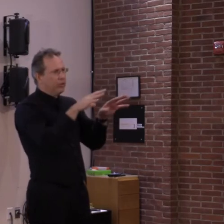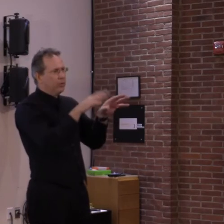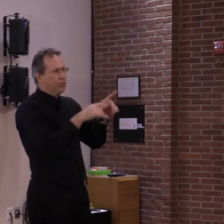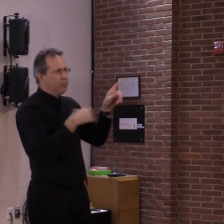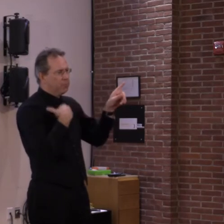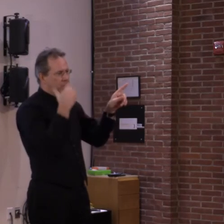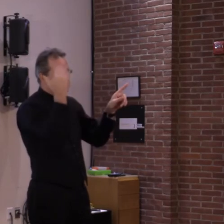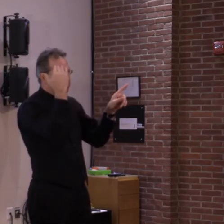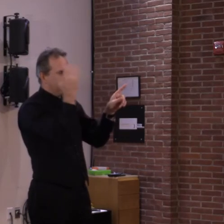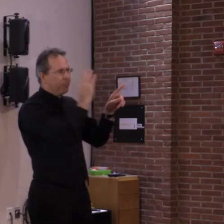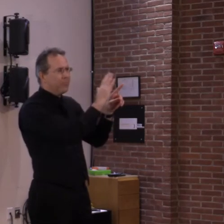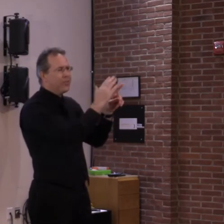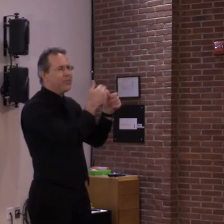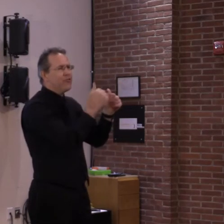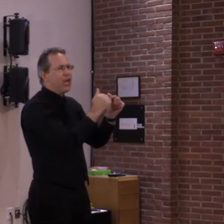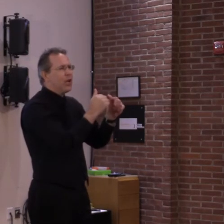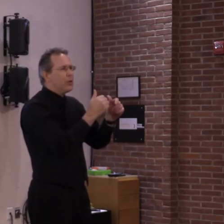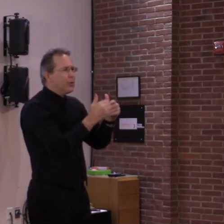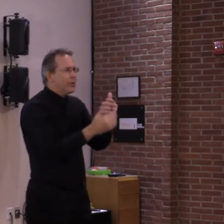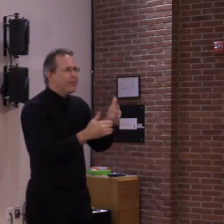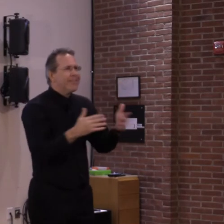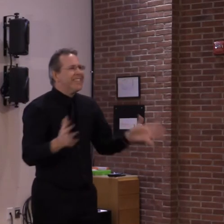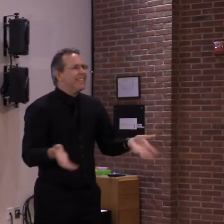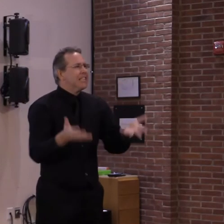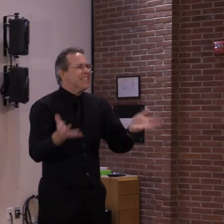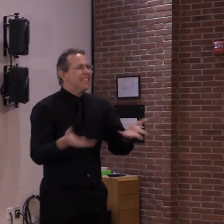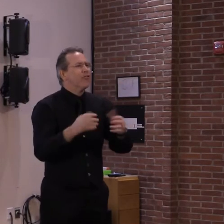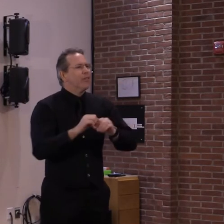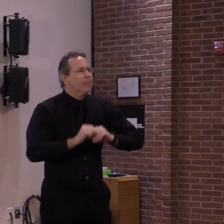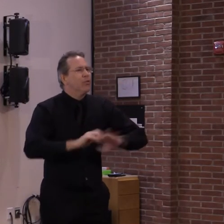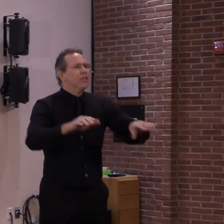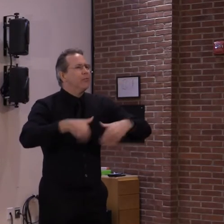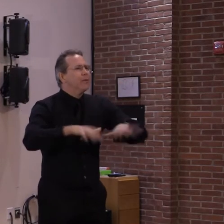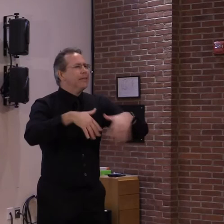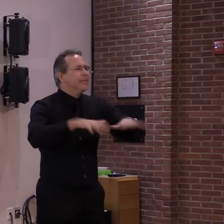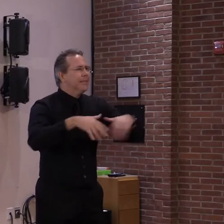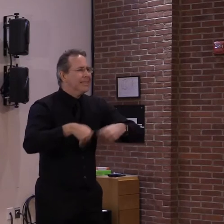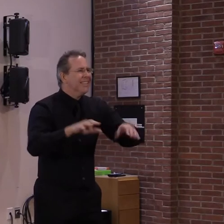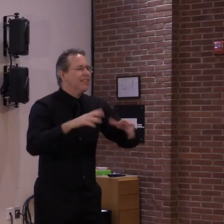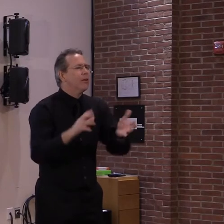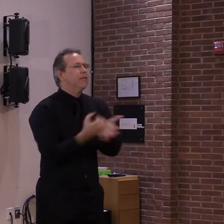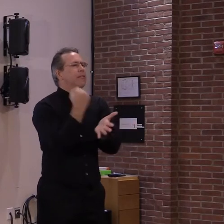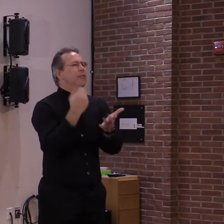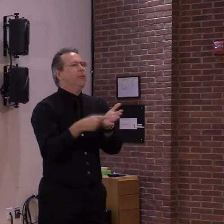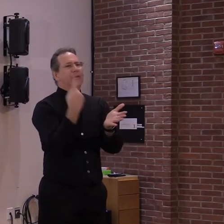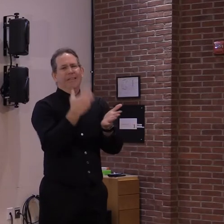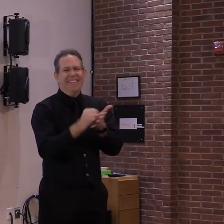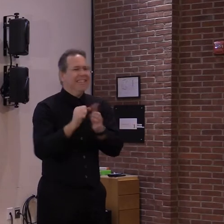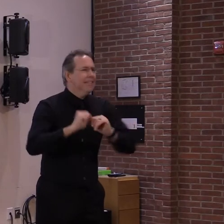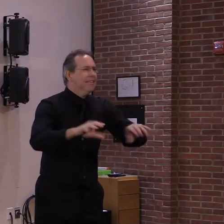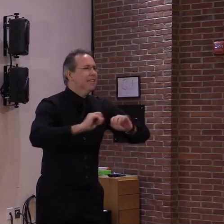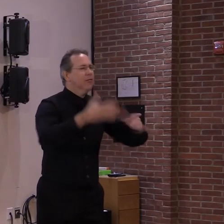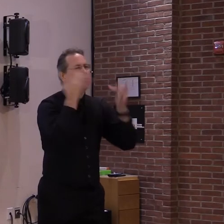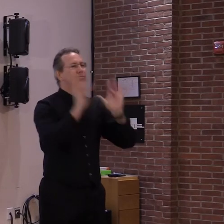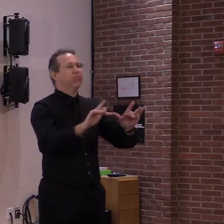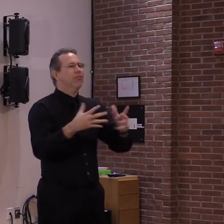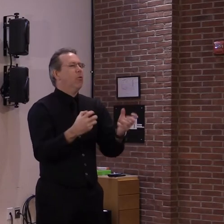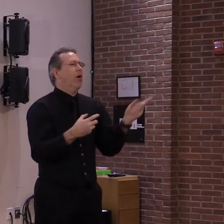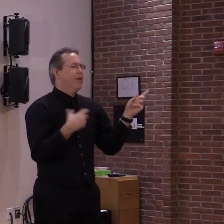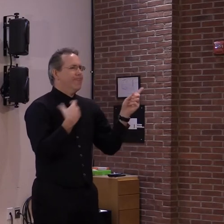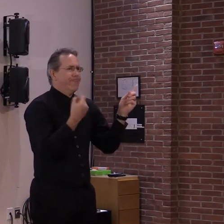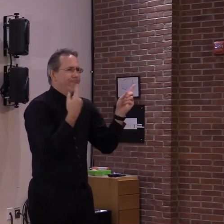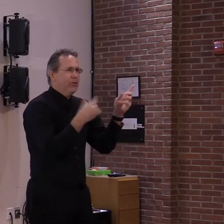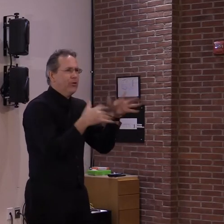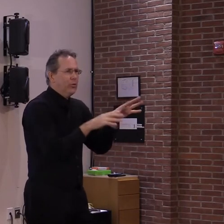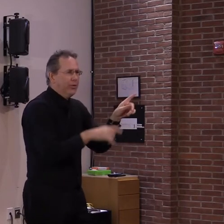the, the vaccine allegation. I would be worried if they did it performance-based, uh, based upon the one-shot theory